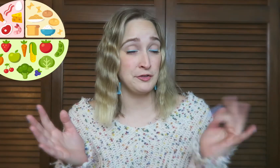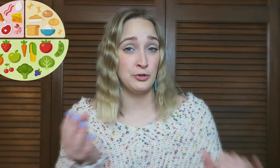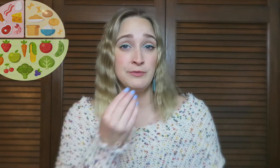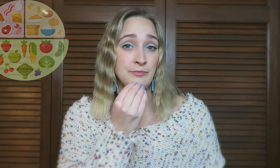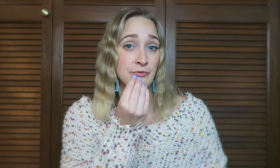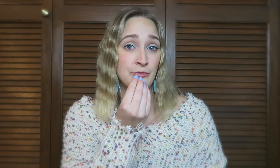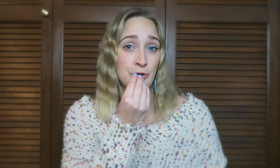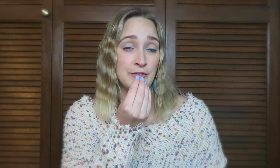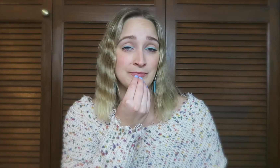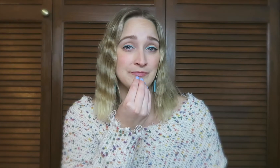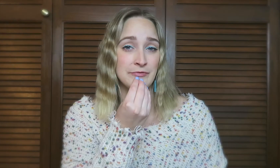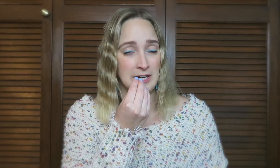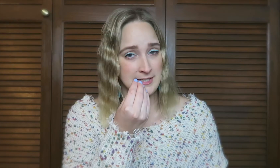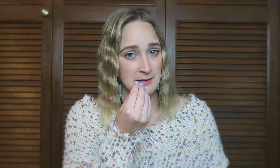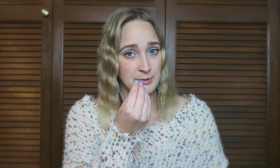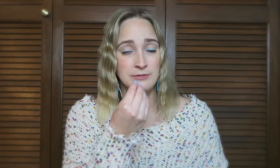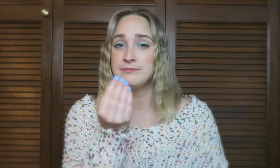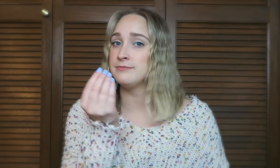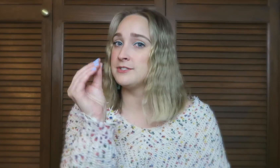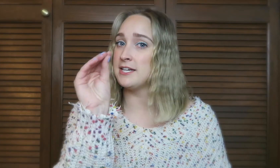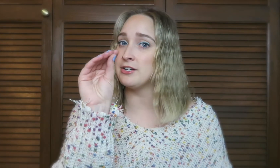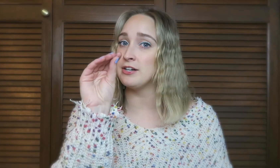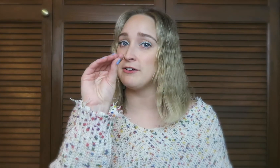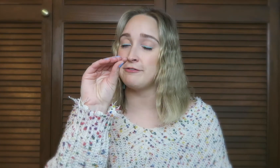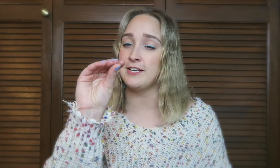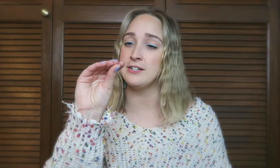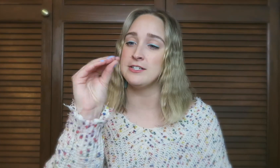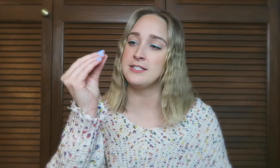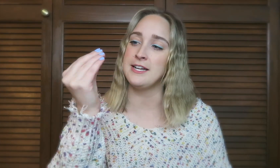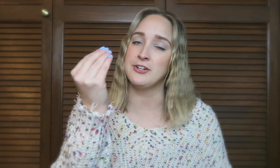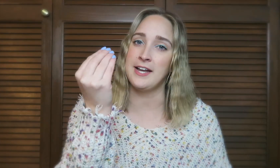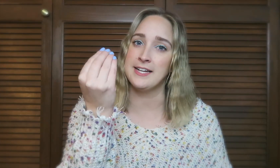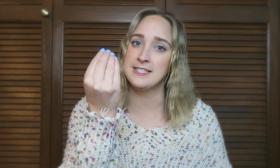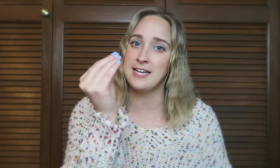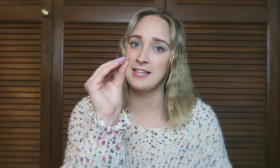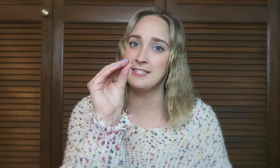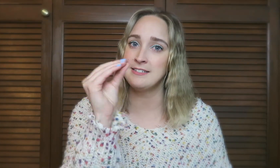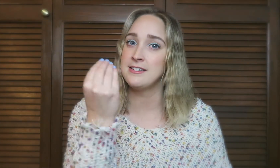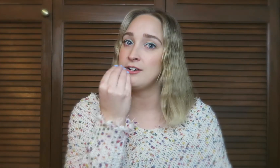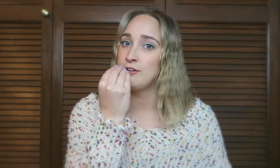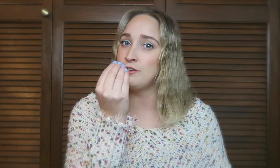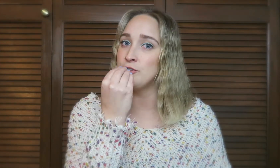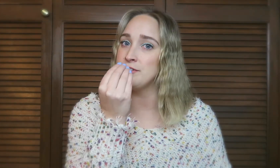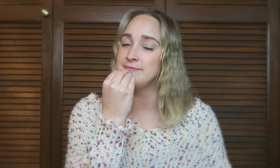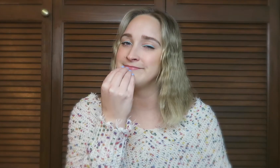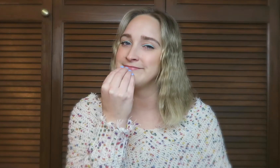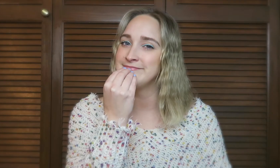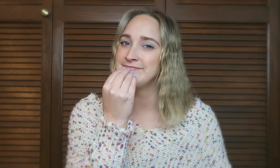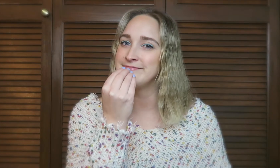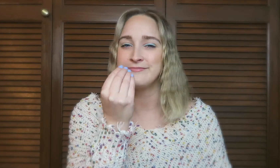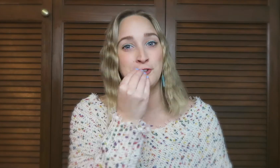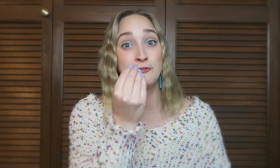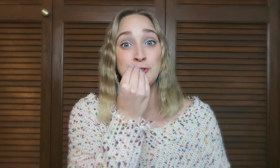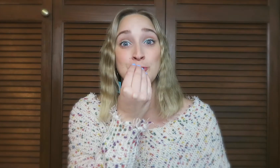food. Food. Very simple. Take your fingers and your hands like this. Food. Food.